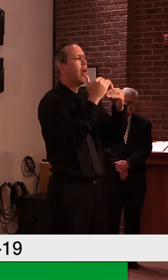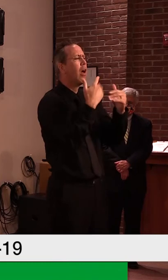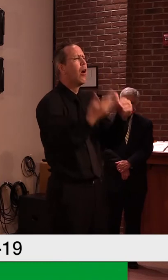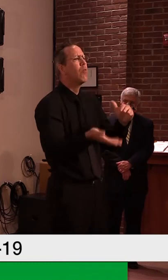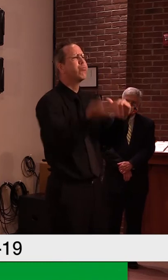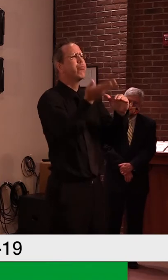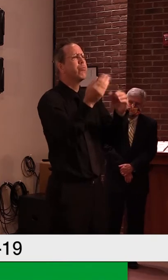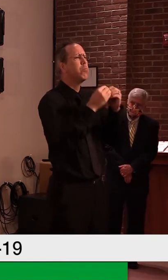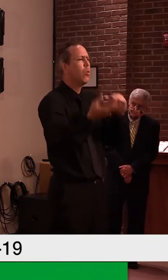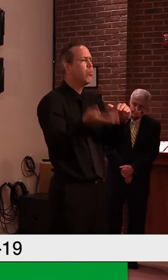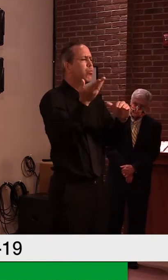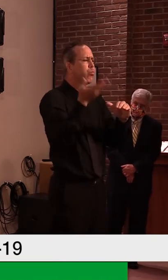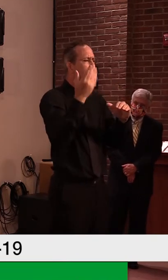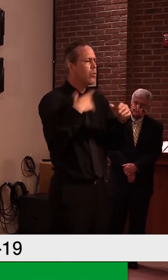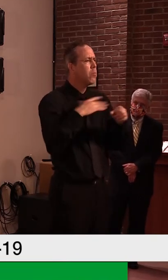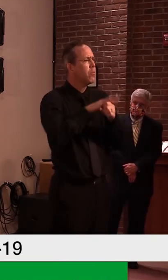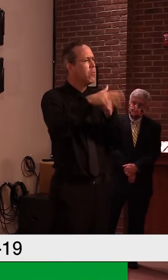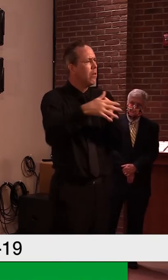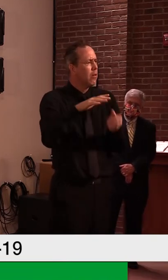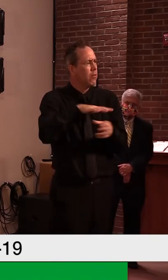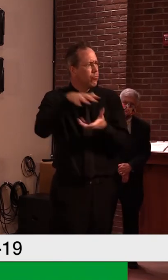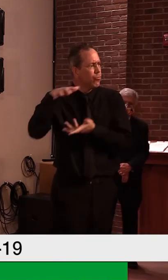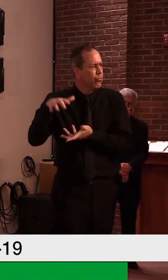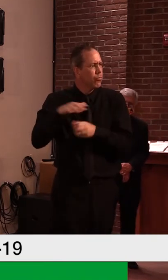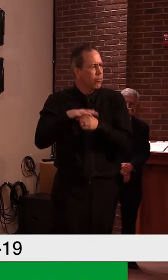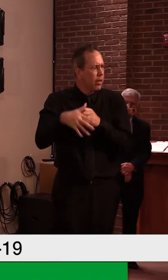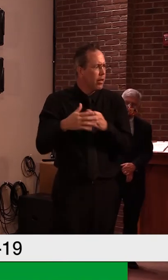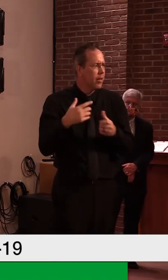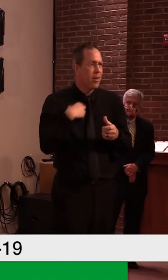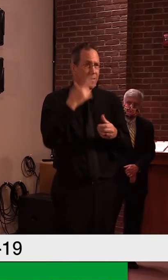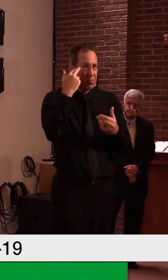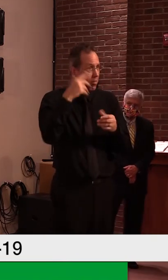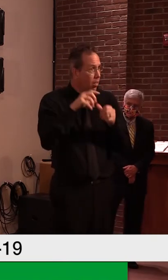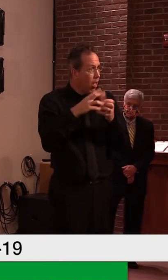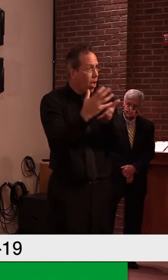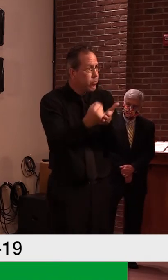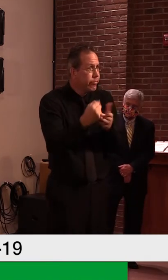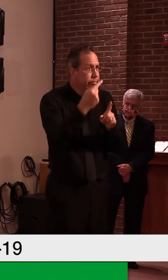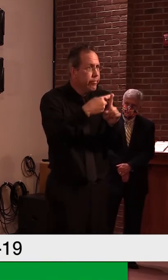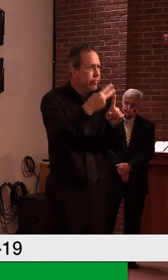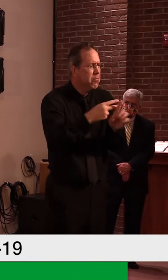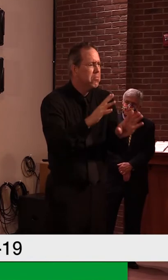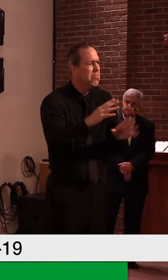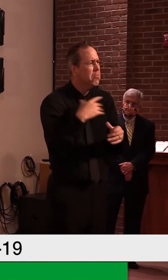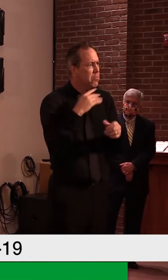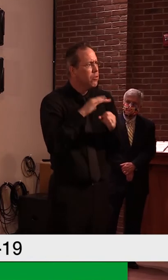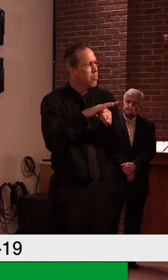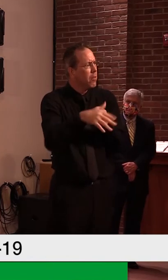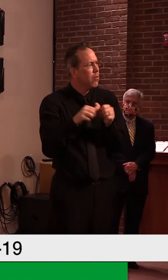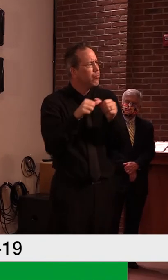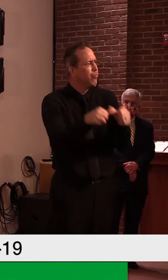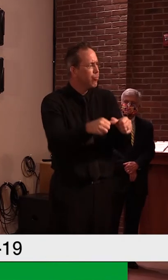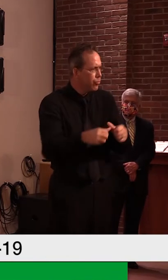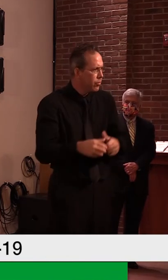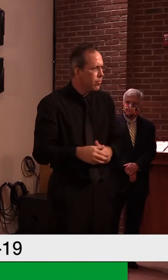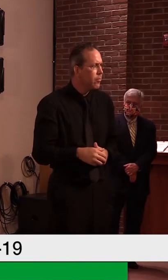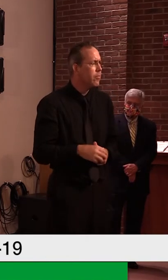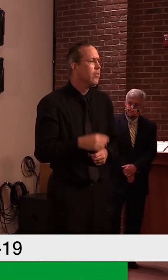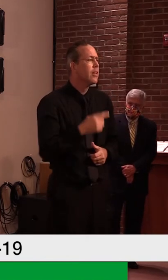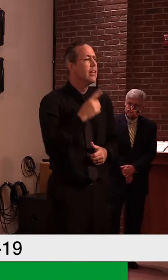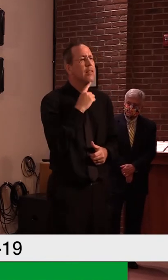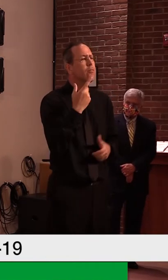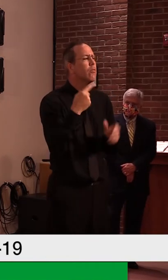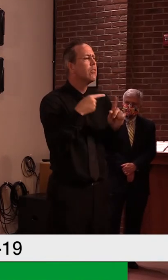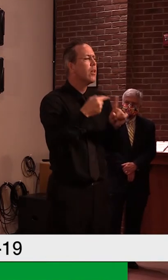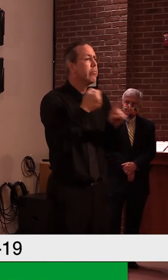we are, uh, but I just want to make sure you understood. I wasn't saying that we're going to run out in a month or two. I'm saying if they stopped supplying us,